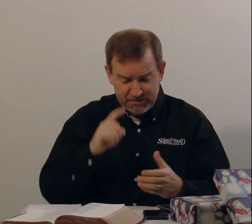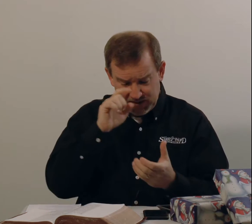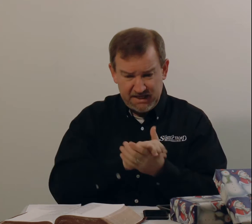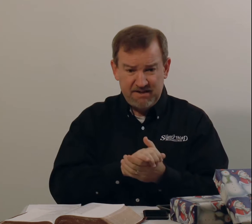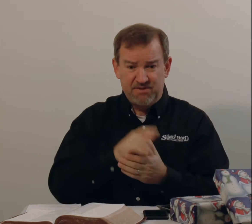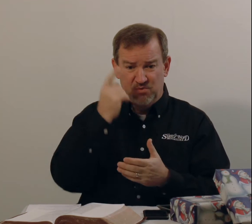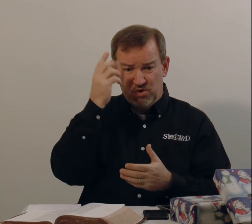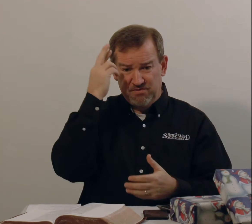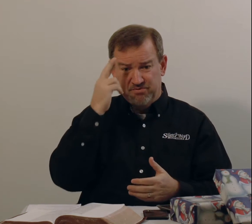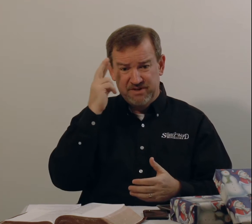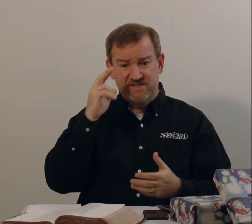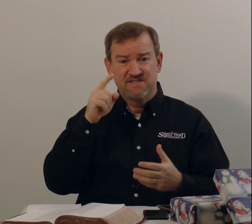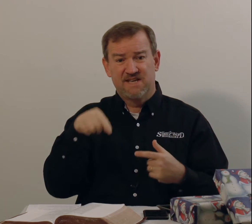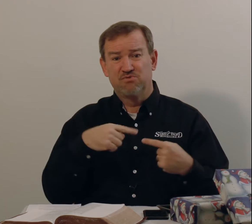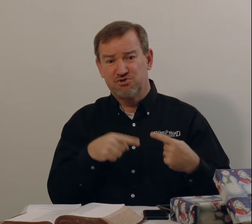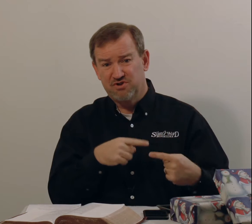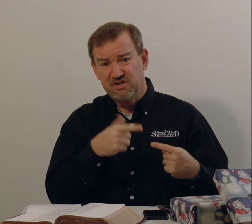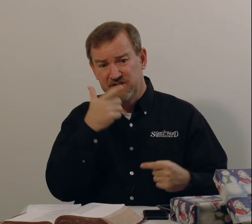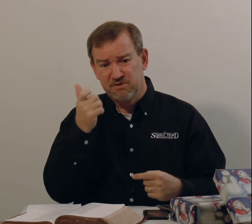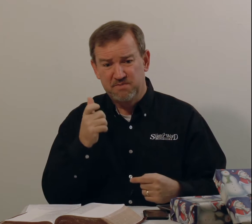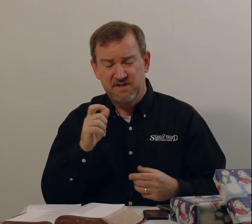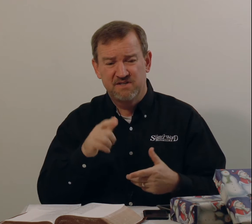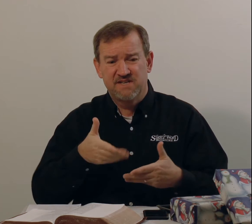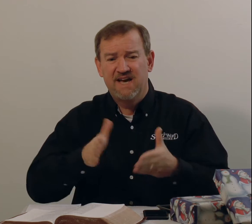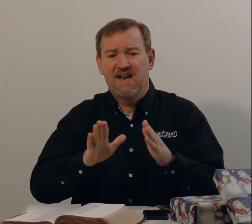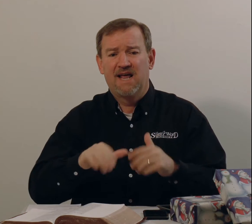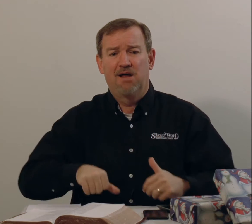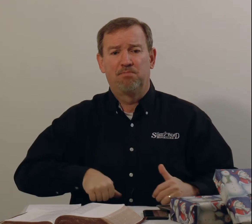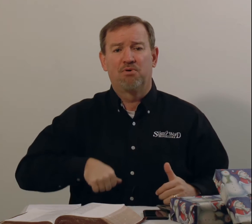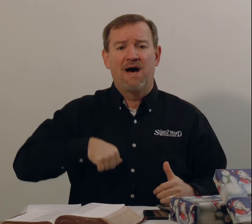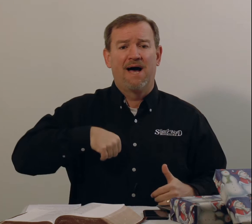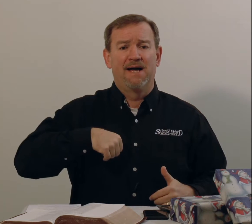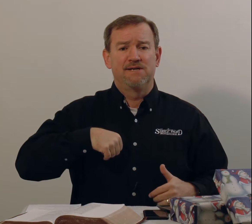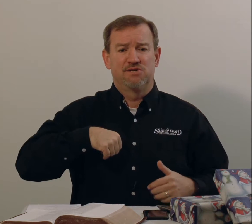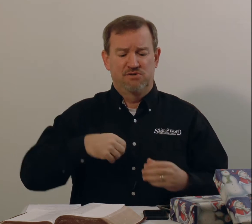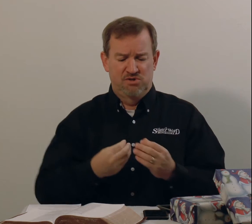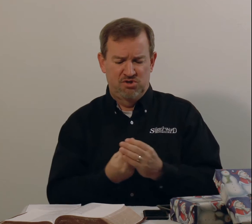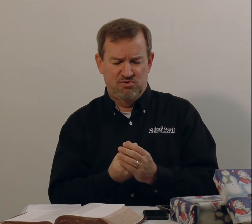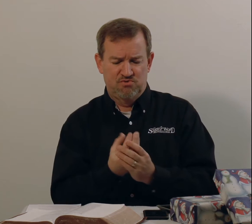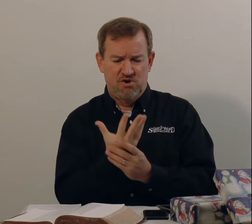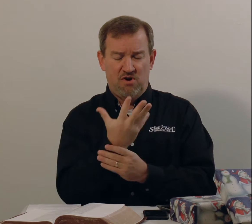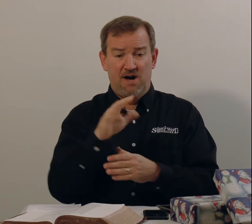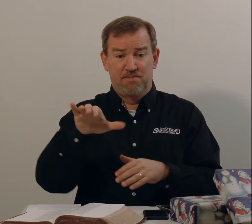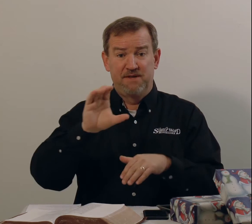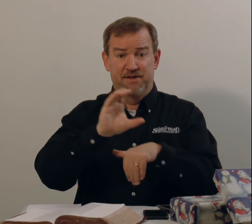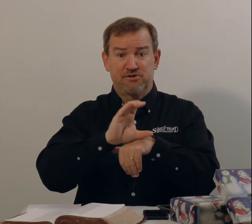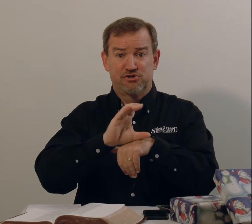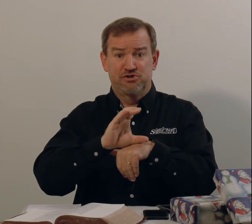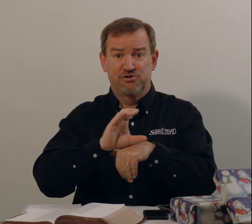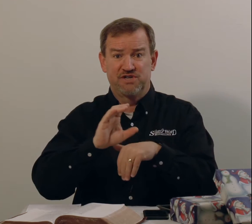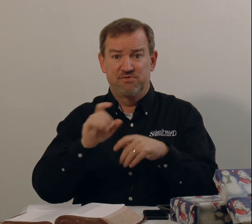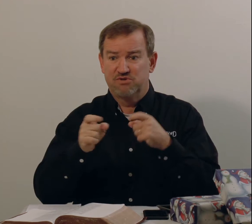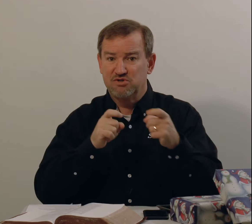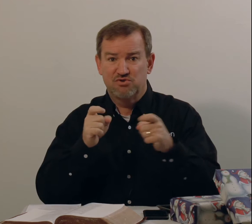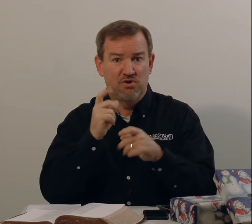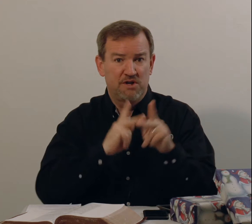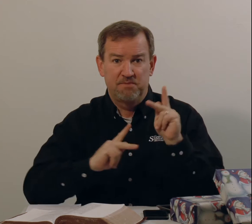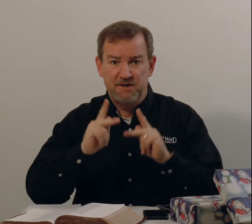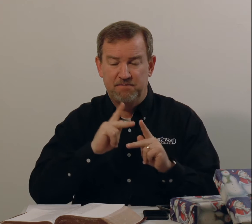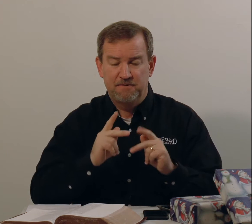believe that one of the reasons they were struggling was because they had allowed pride to grow up in their church and it was controlling people.